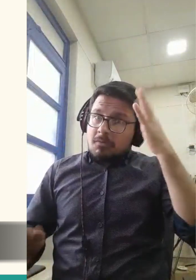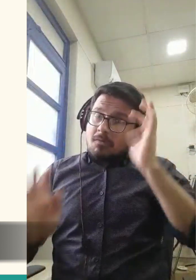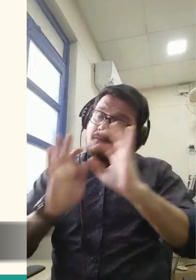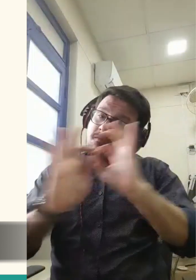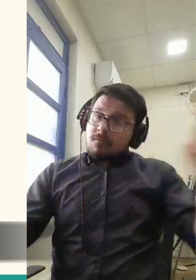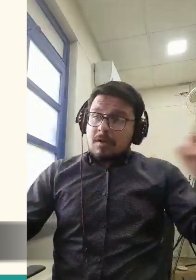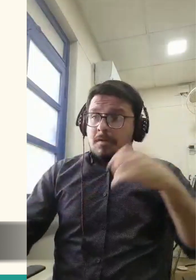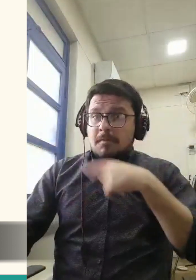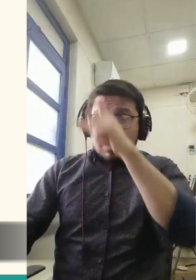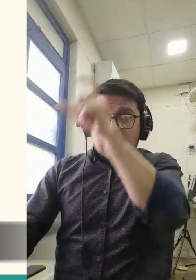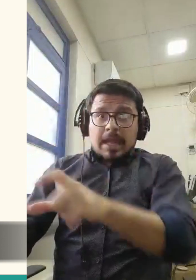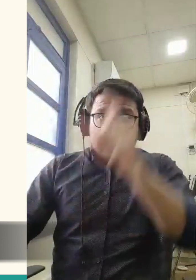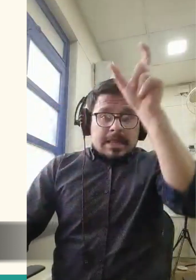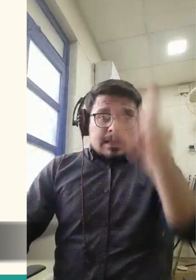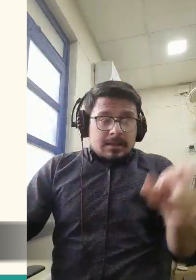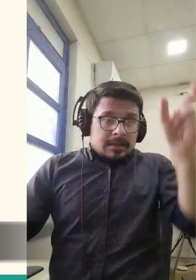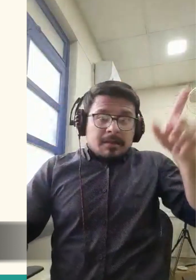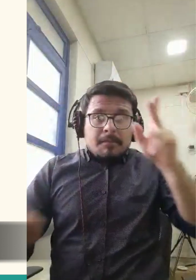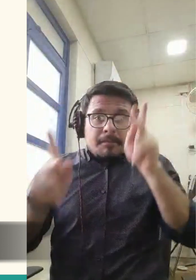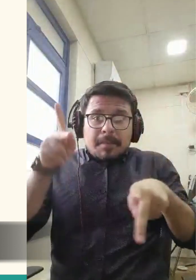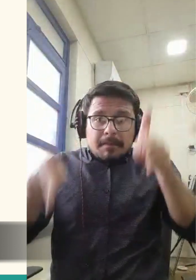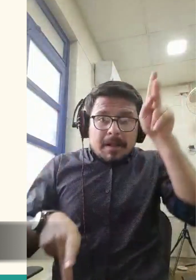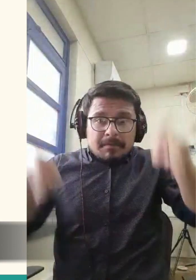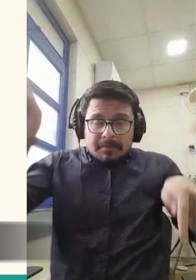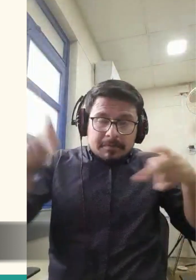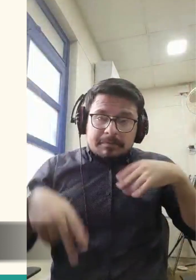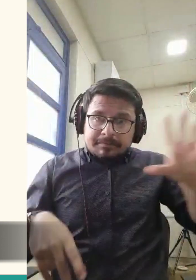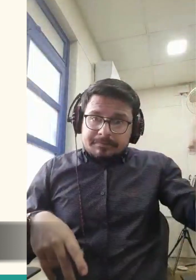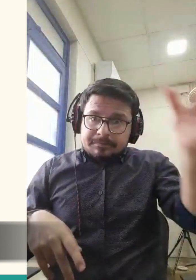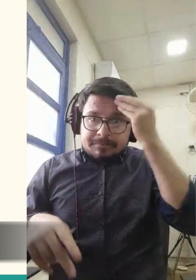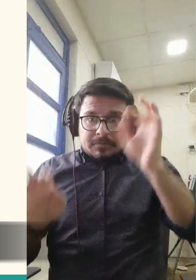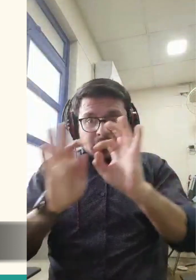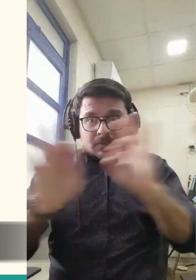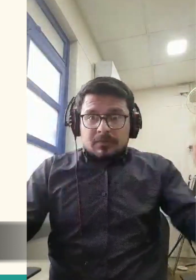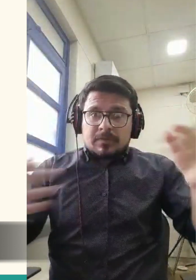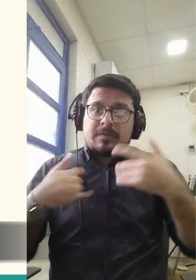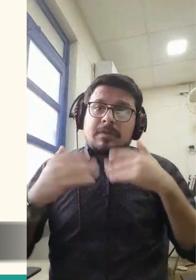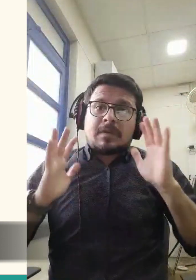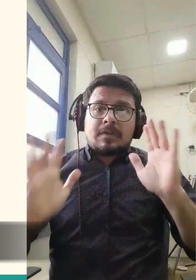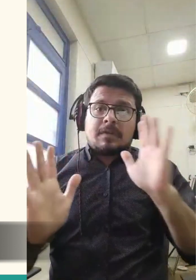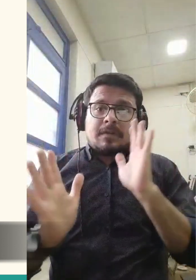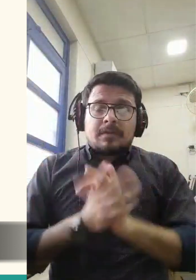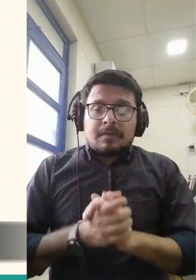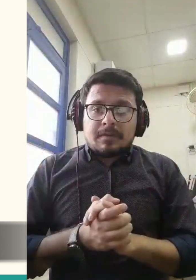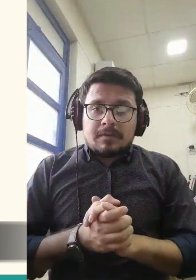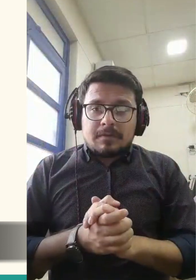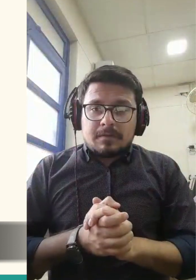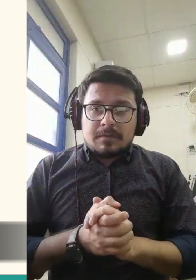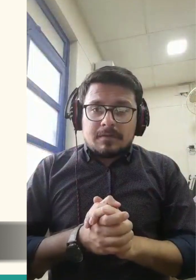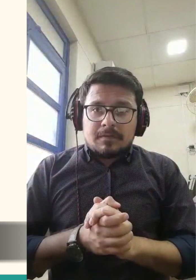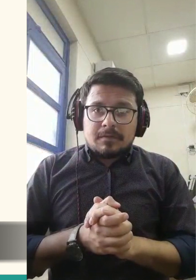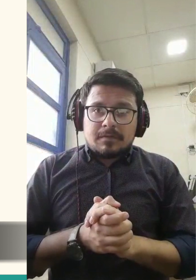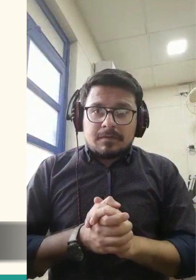He wanted to prove that he was superior to man, and asked Allah